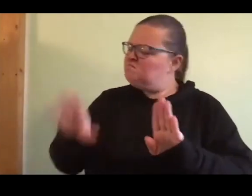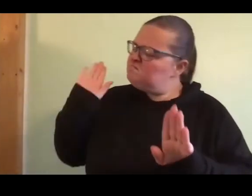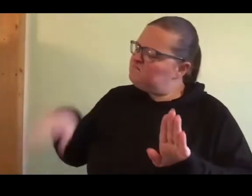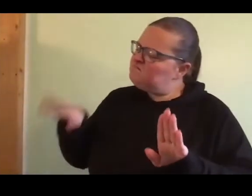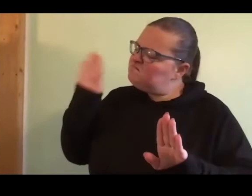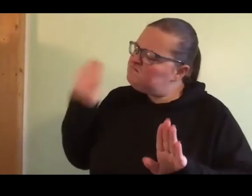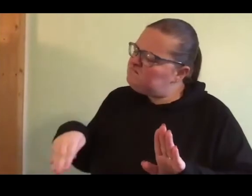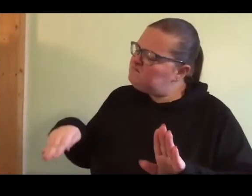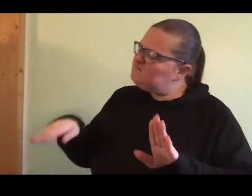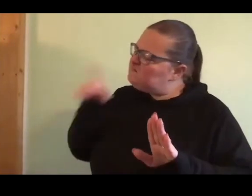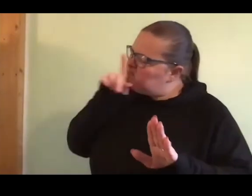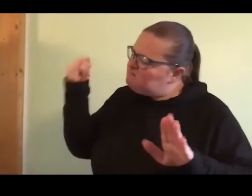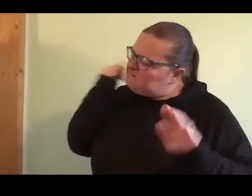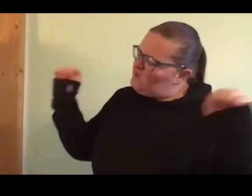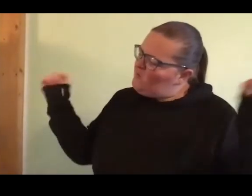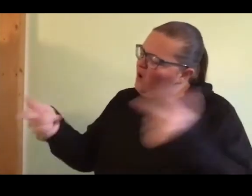Everybody What Did That?